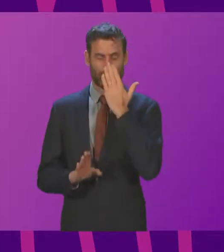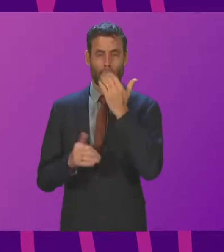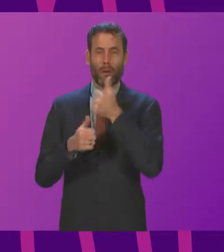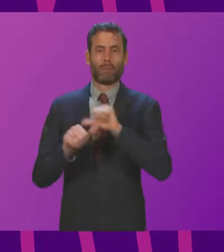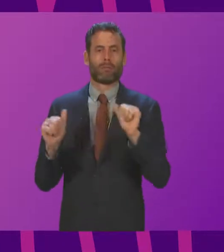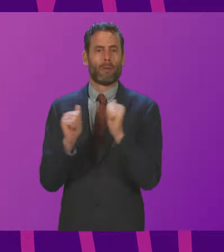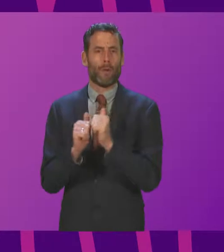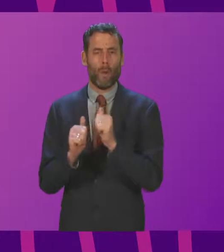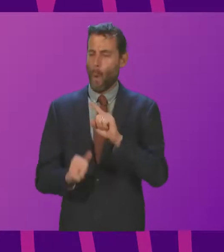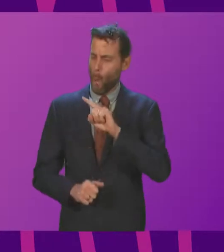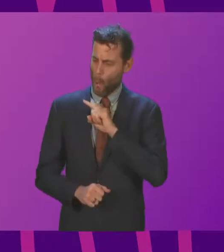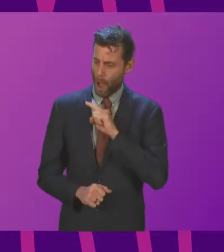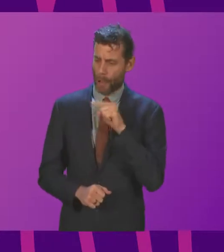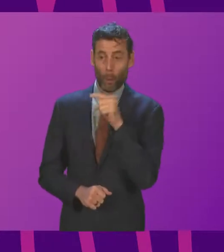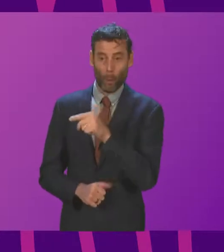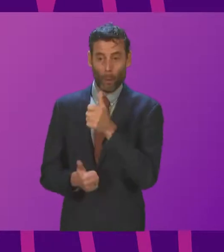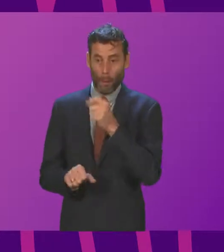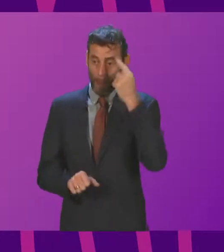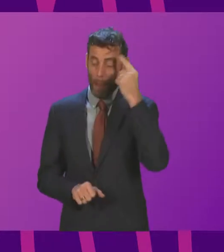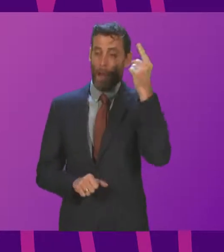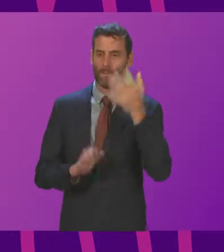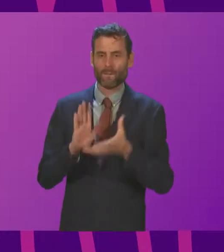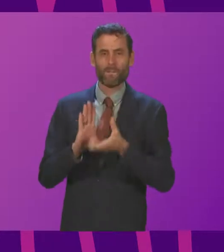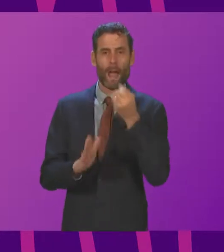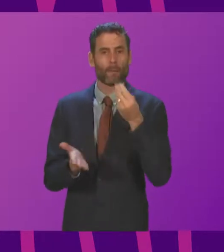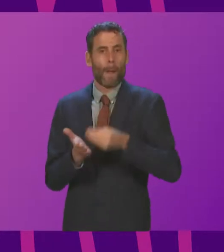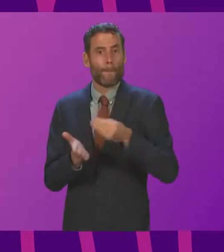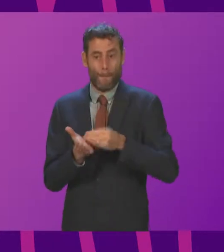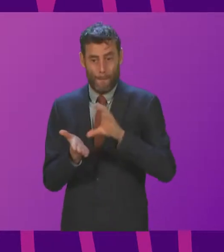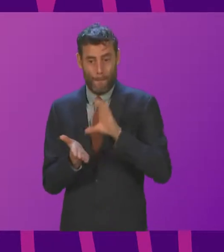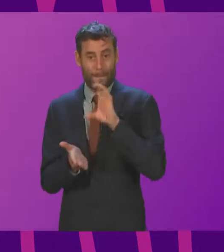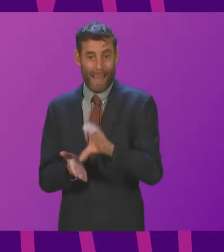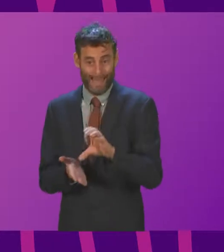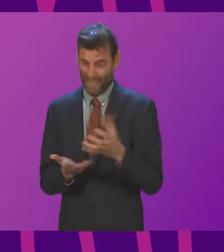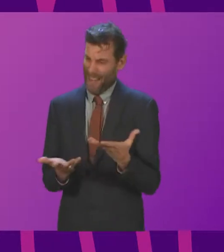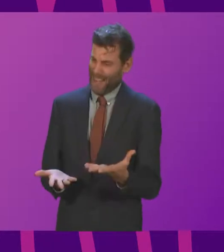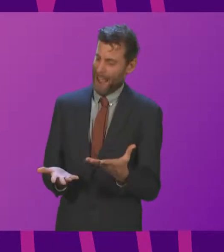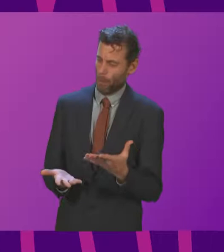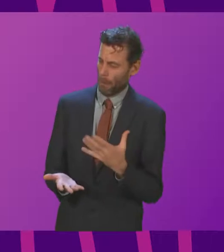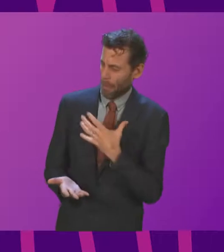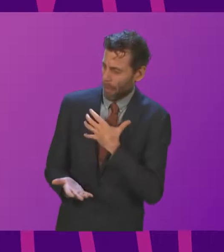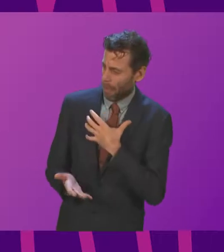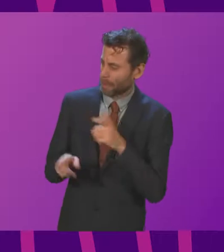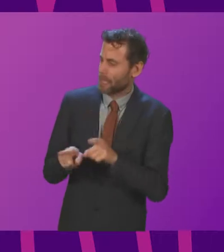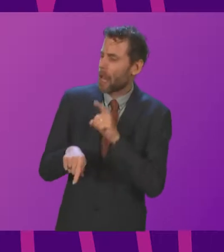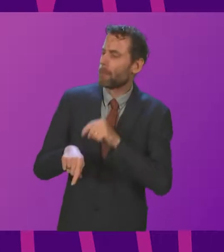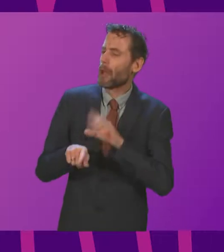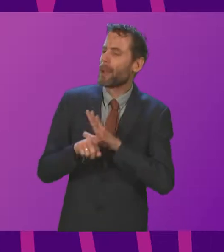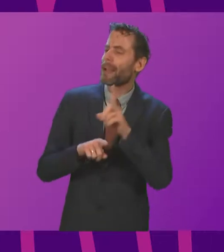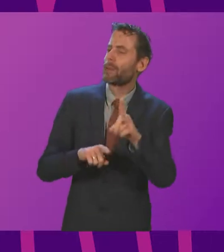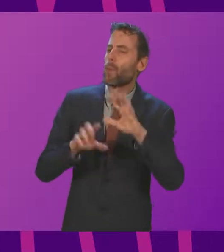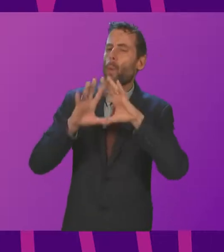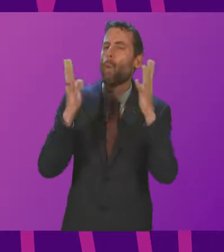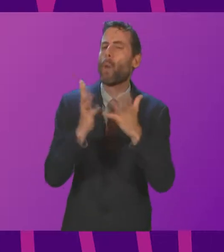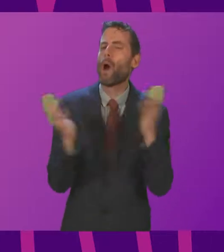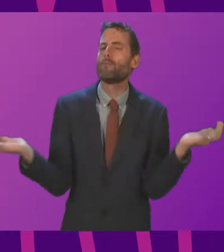urgency was only found to resolve this now, as world leaders are coming to town for COP26? And why are they more important